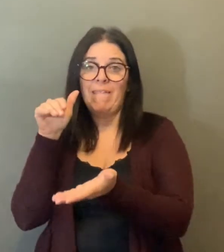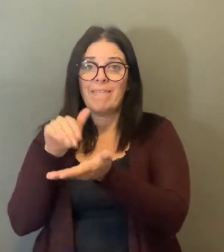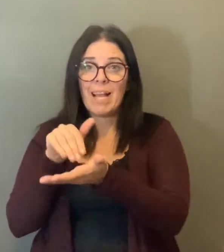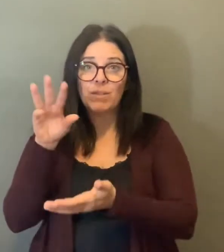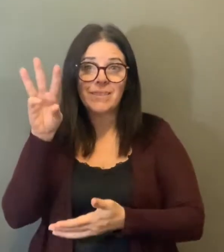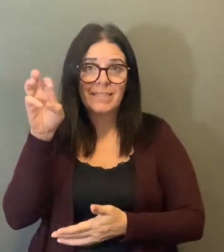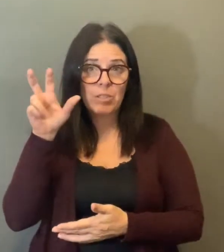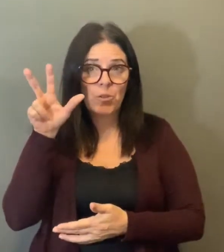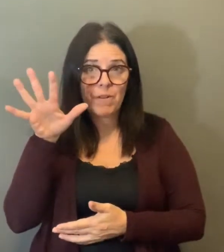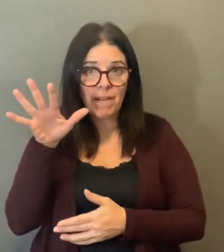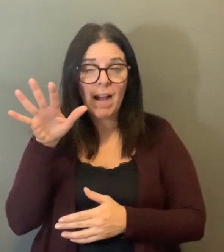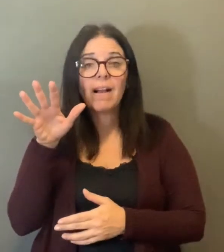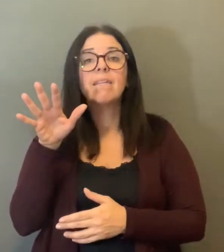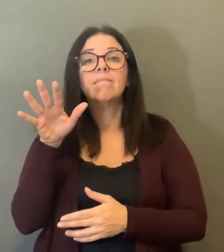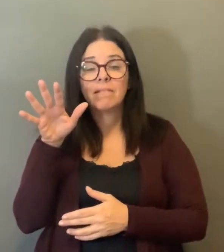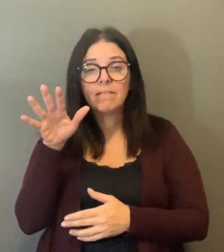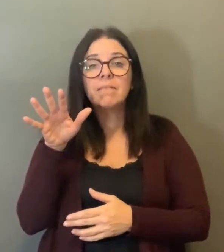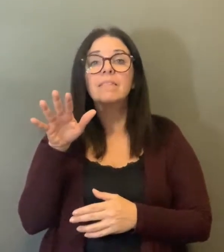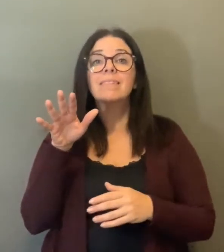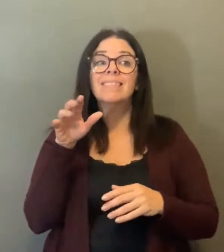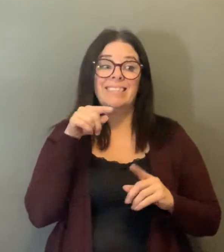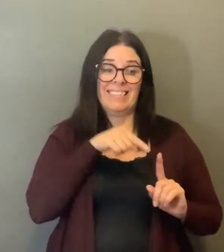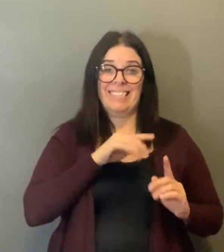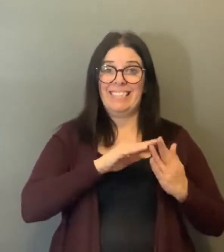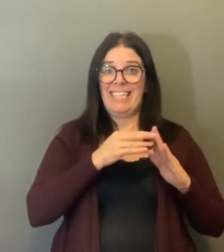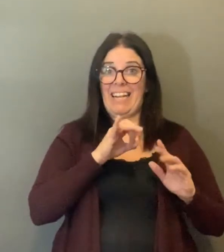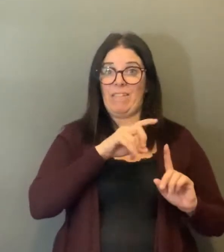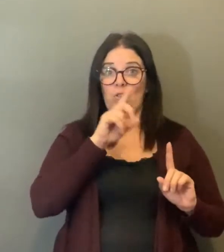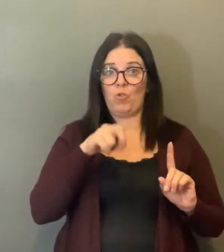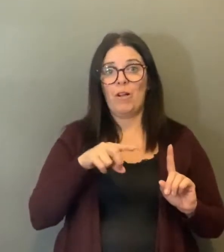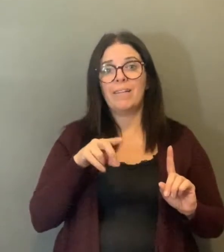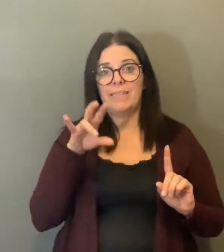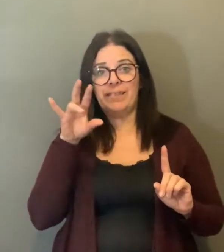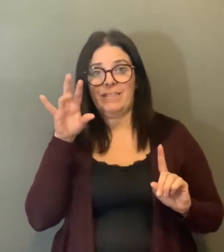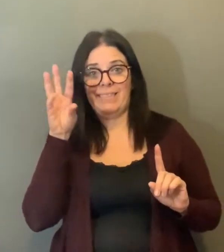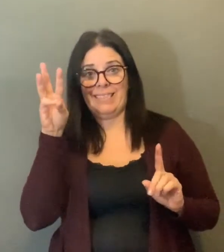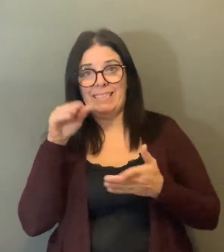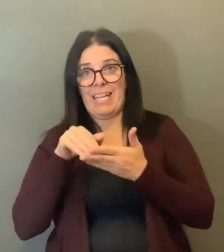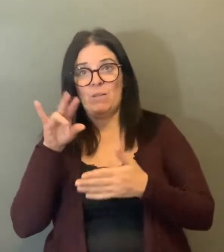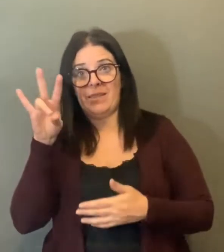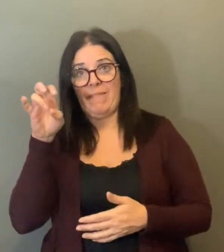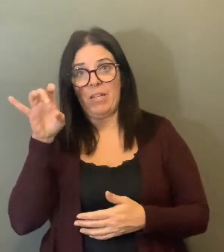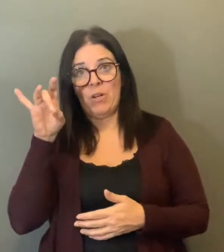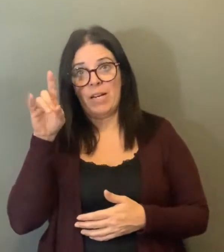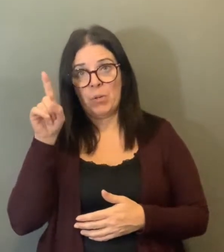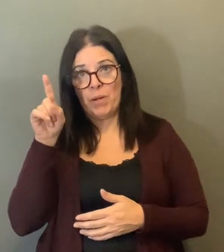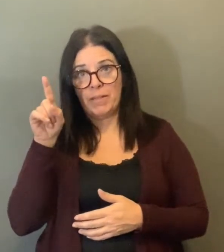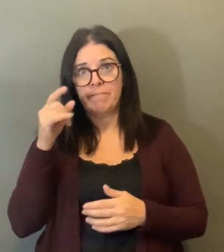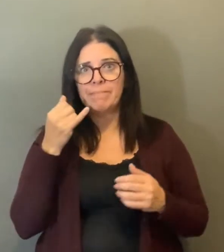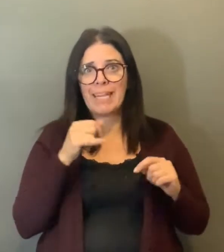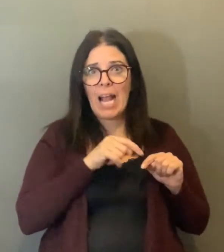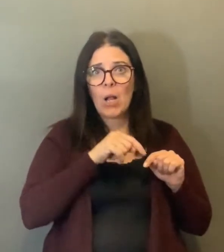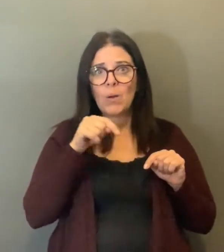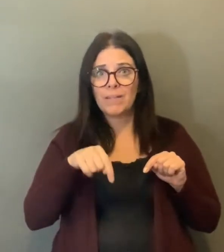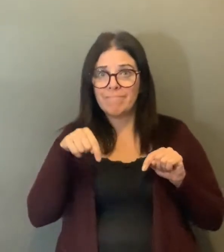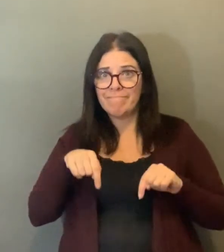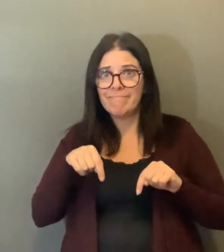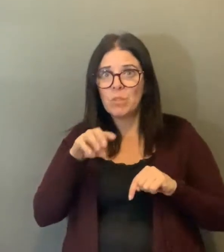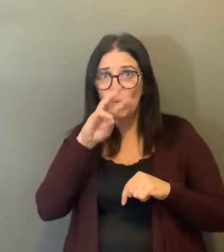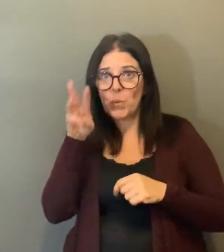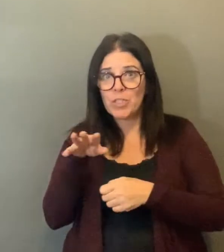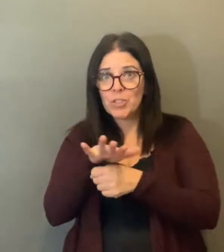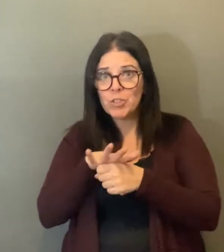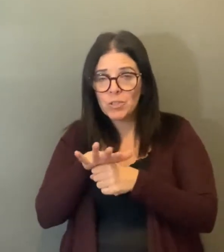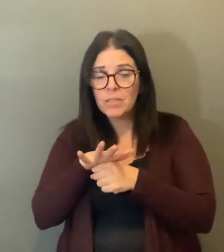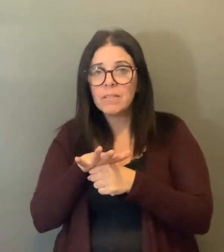one cases in Detroit. We now have three hundred and forty nine confirmed cases of COVID-19 in